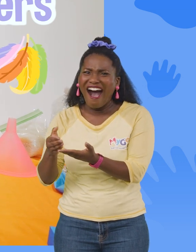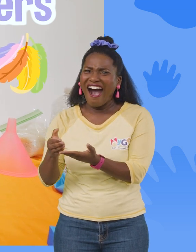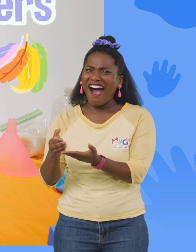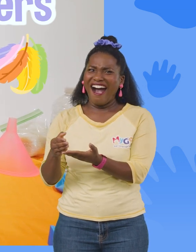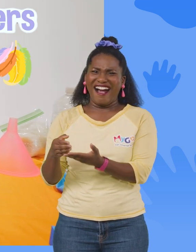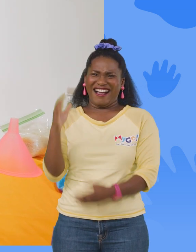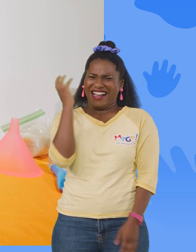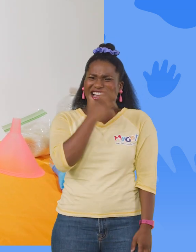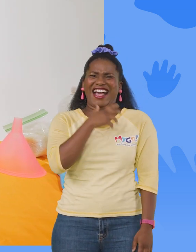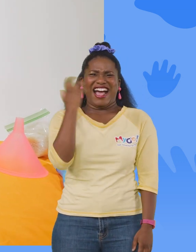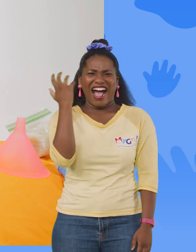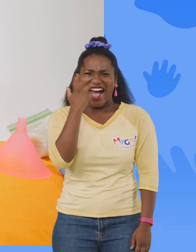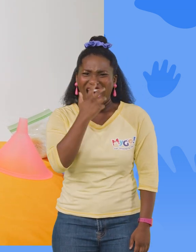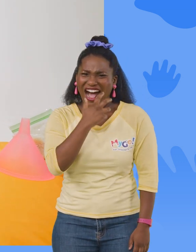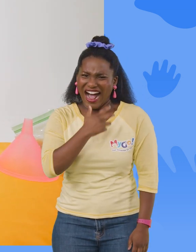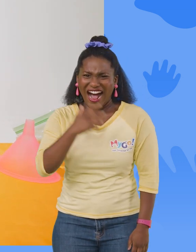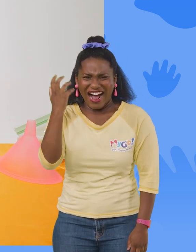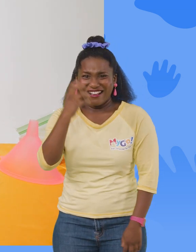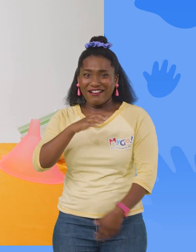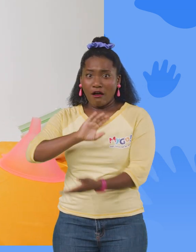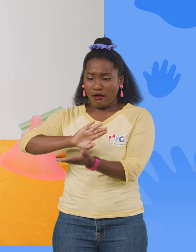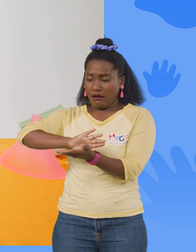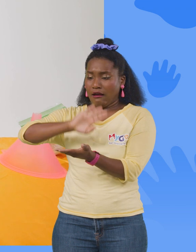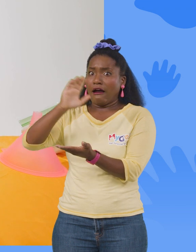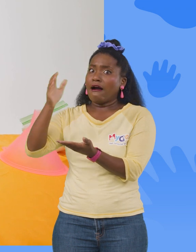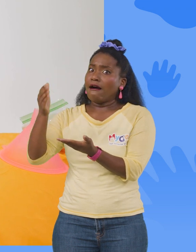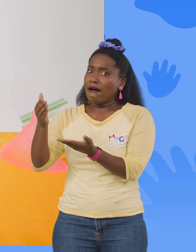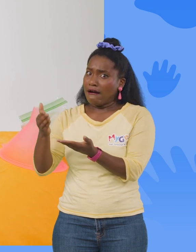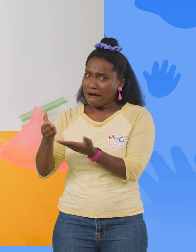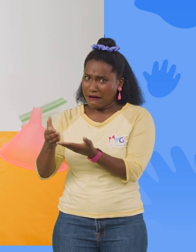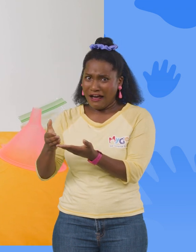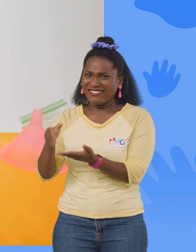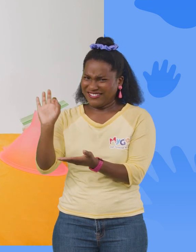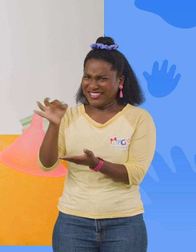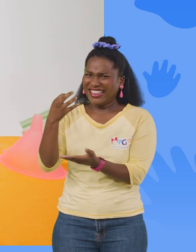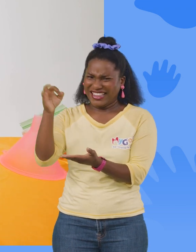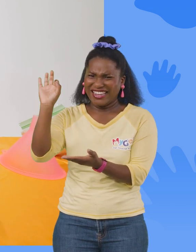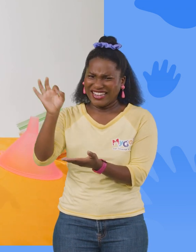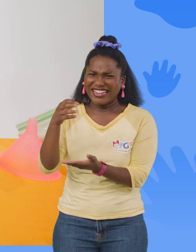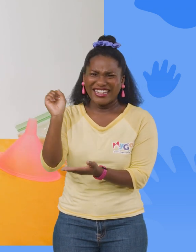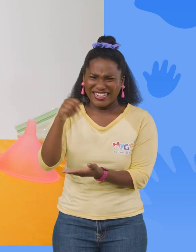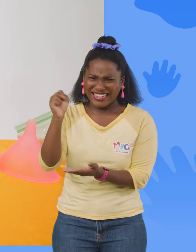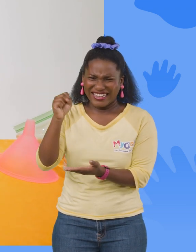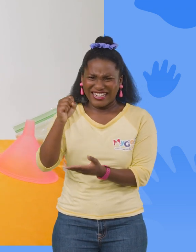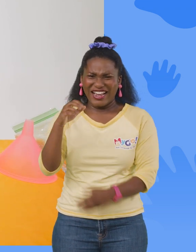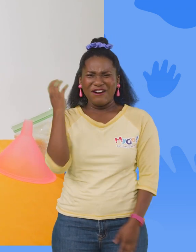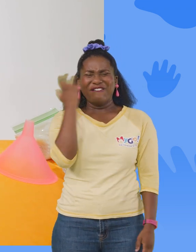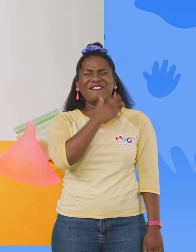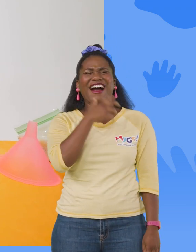Whoa! Yeah, that's a lot of feathers! Whoa,